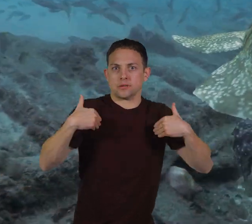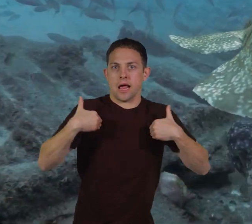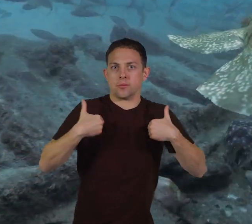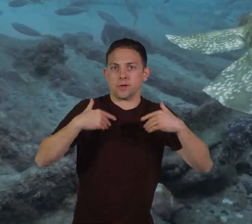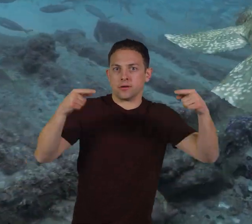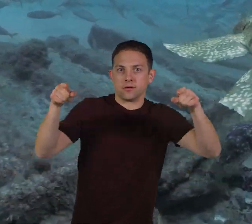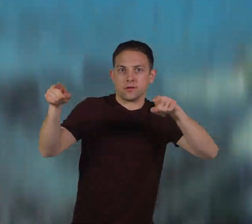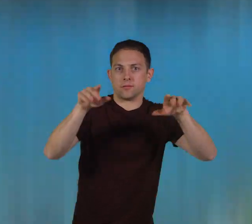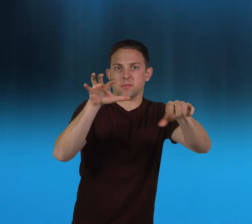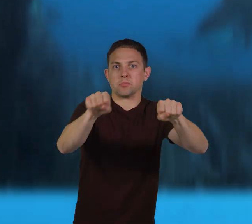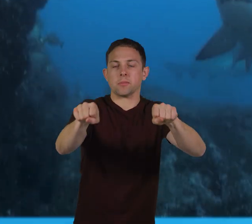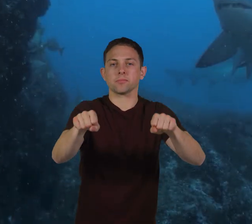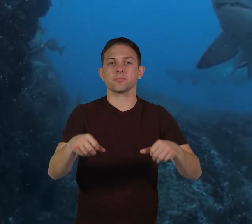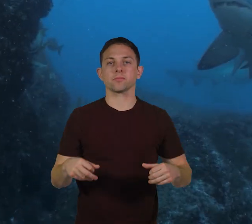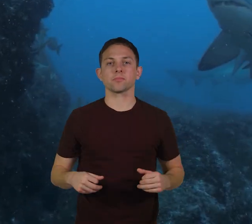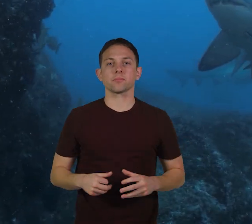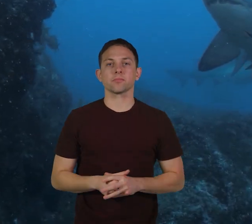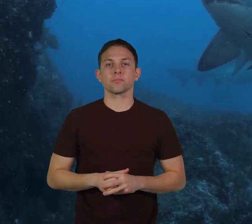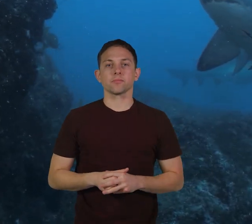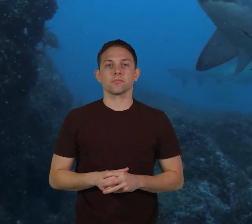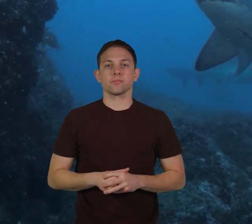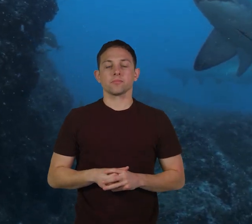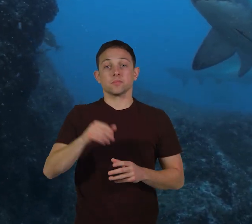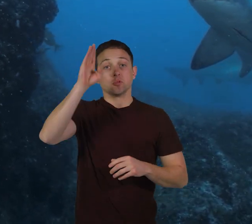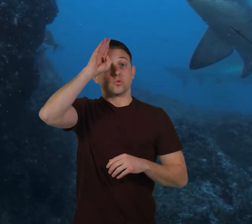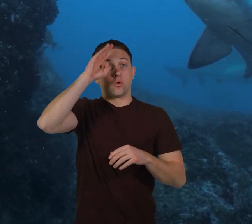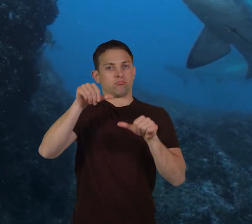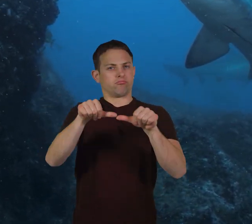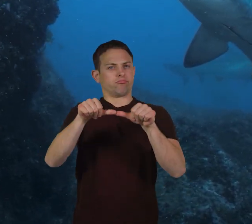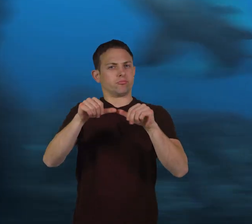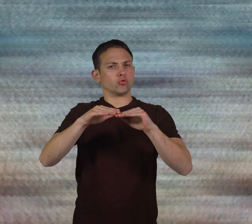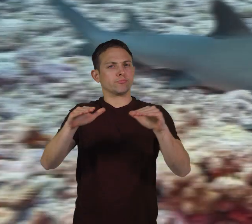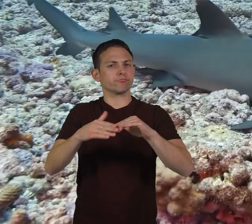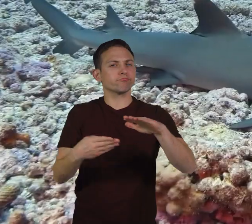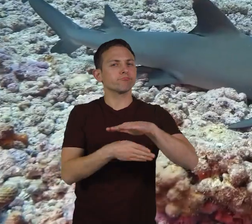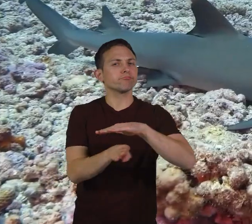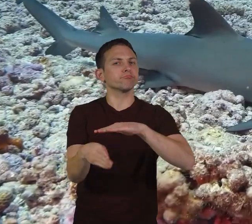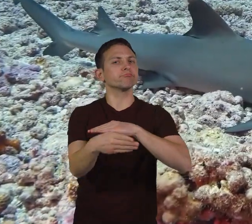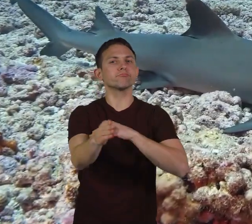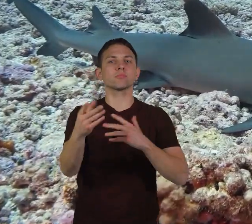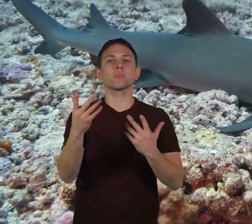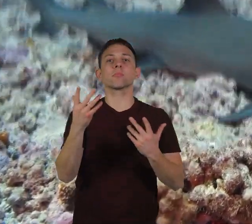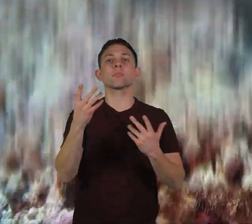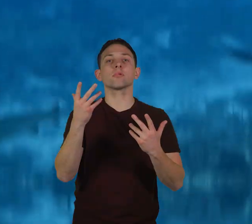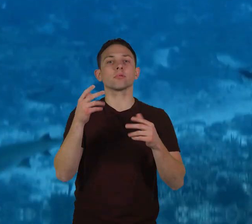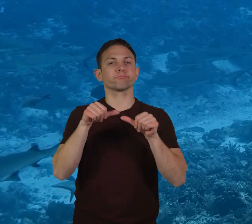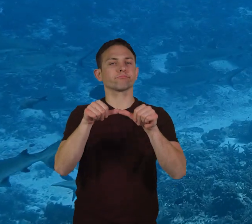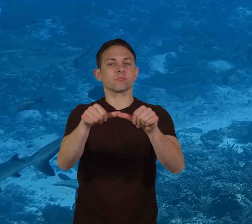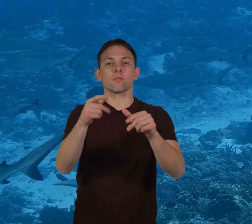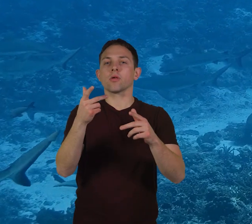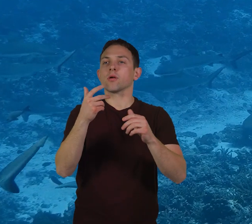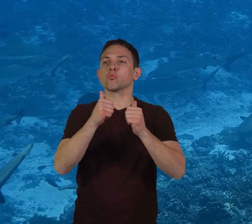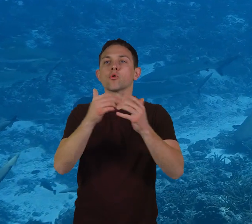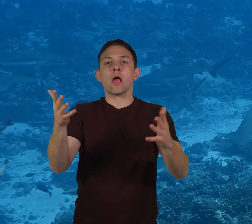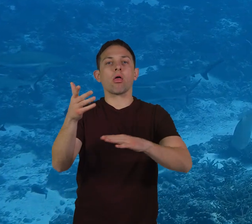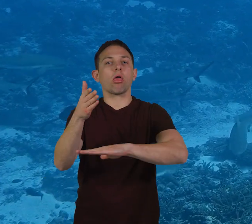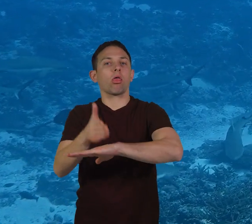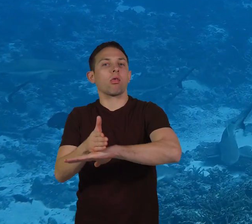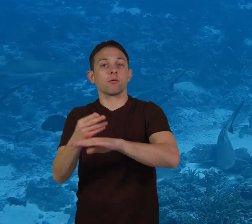water. Sharks constantly swim to keep from sinking like an anchor, which means they can't take off time